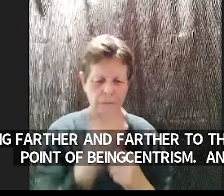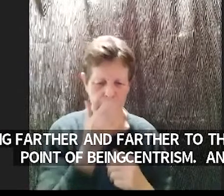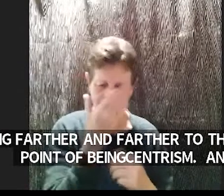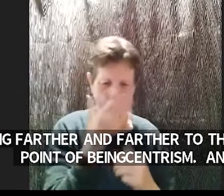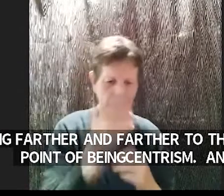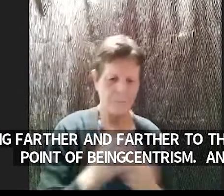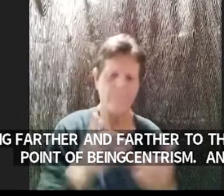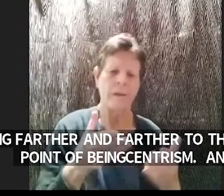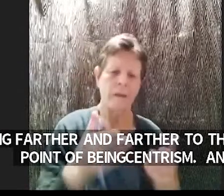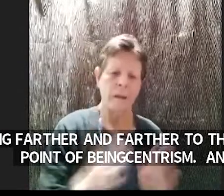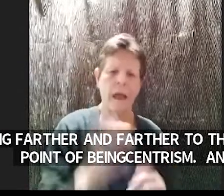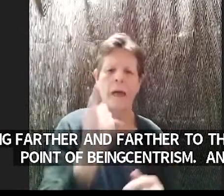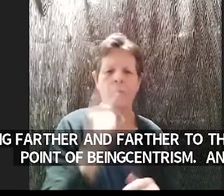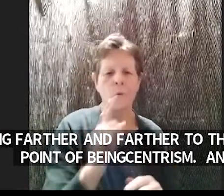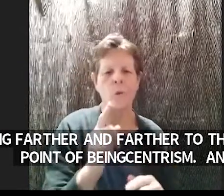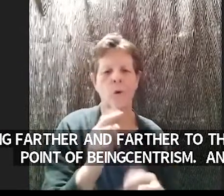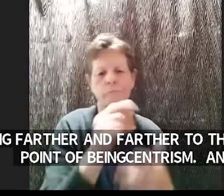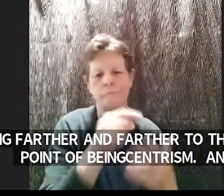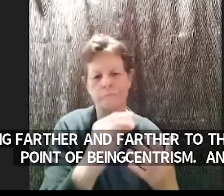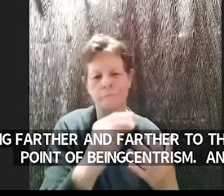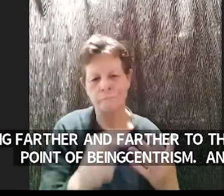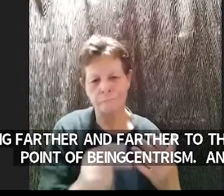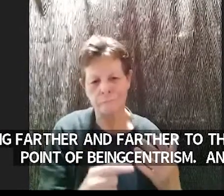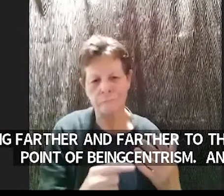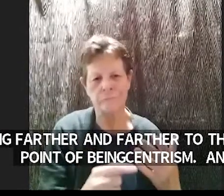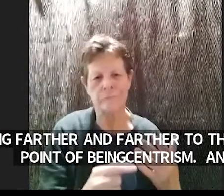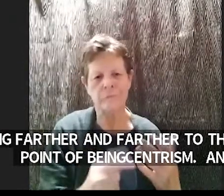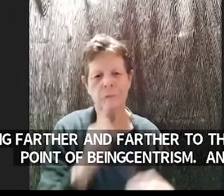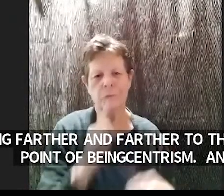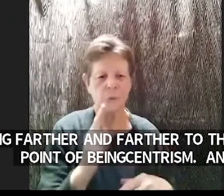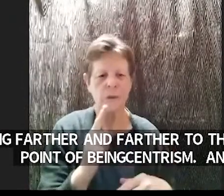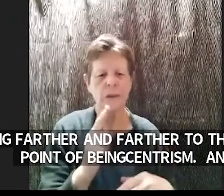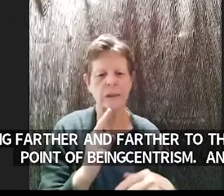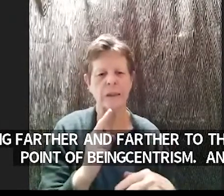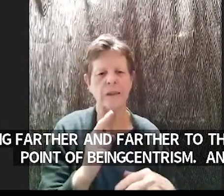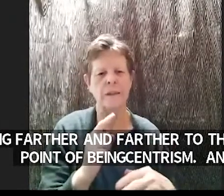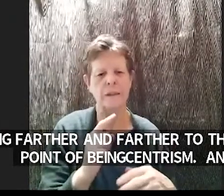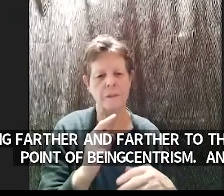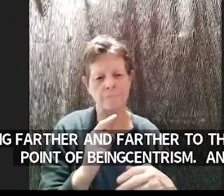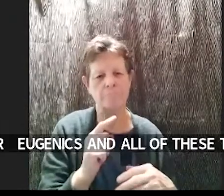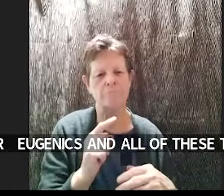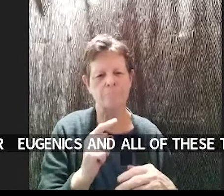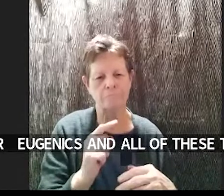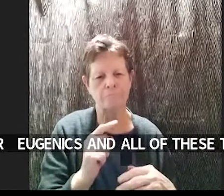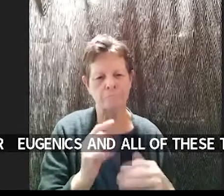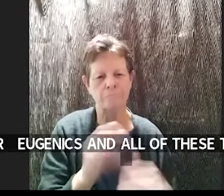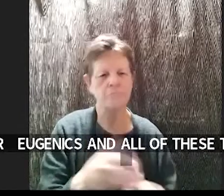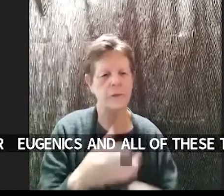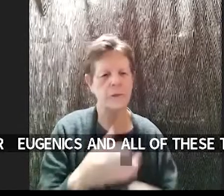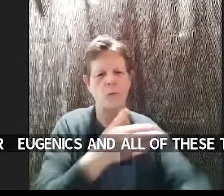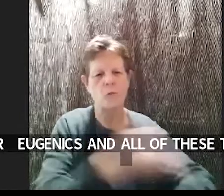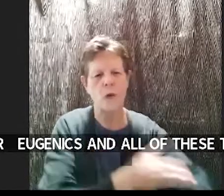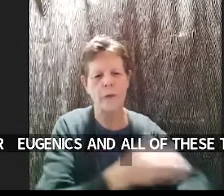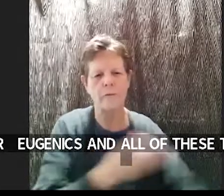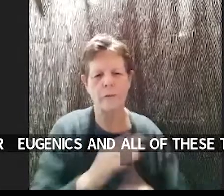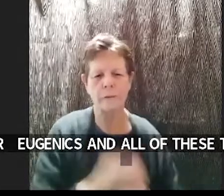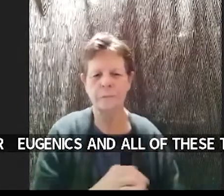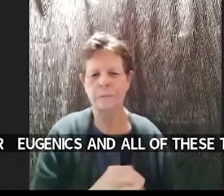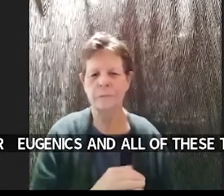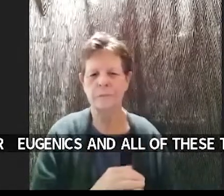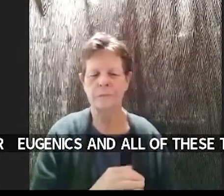these things to um to really thrive absolutely yeah i you know i